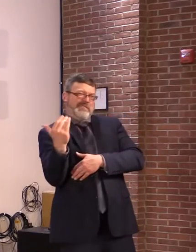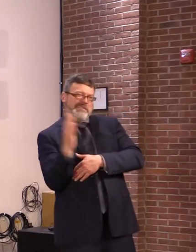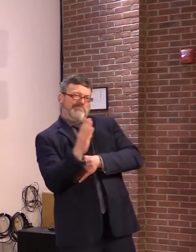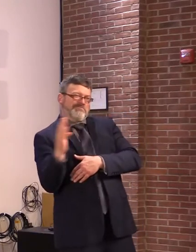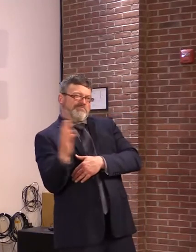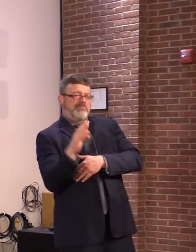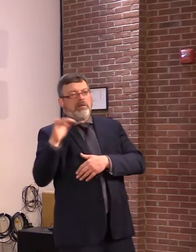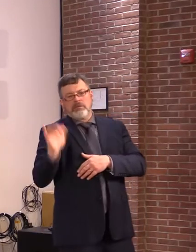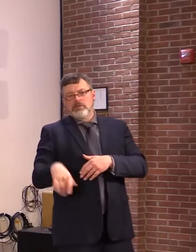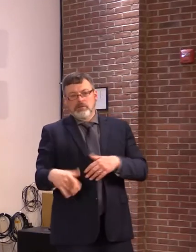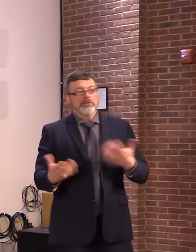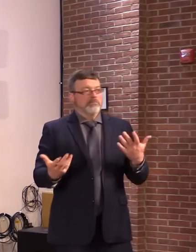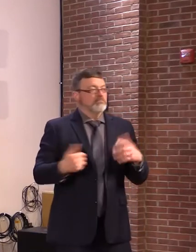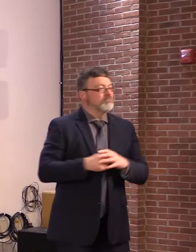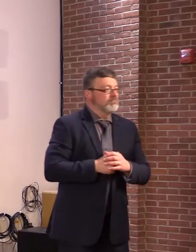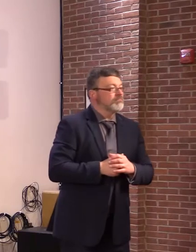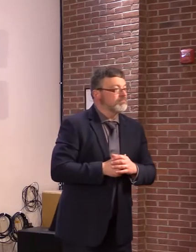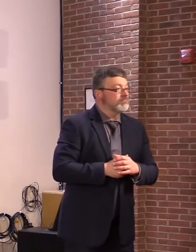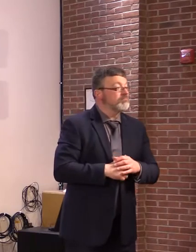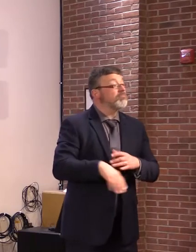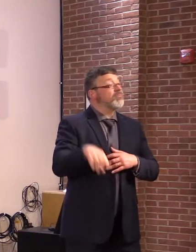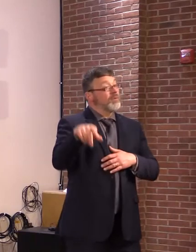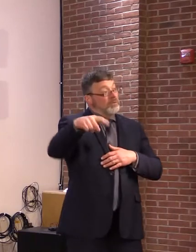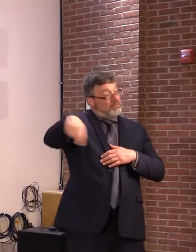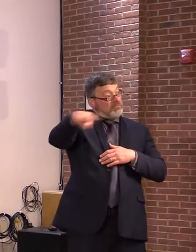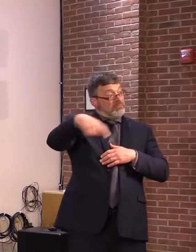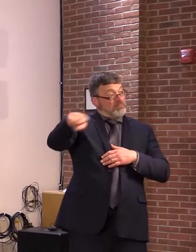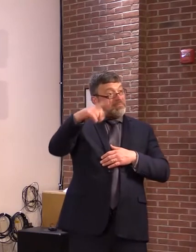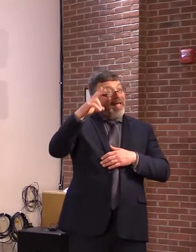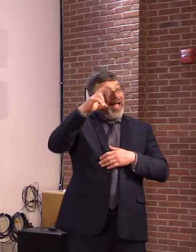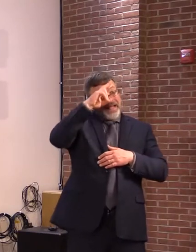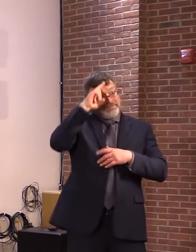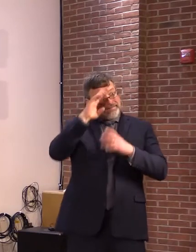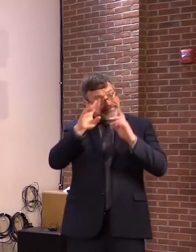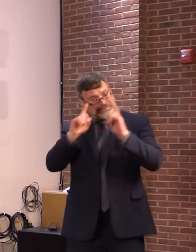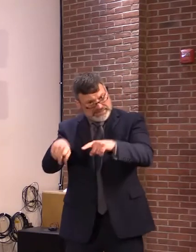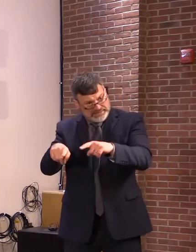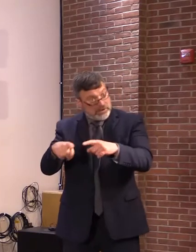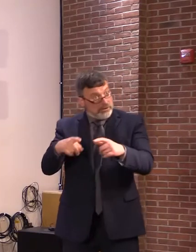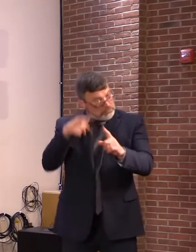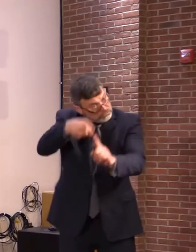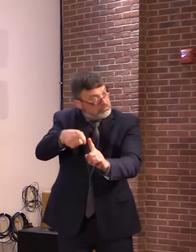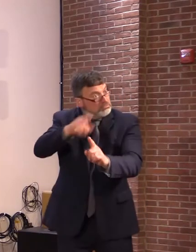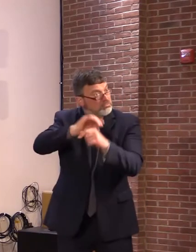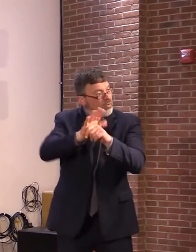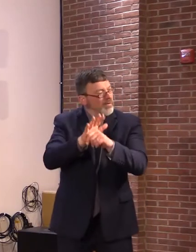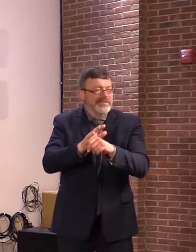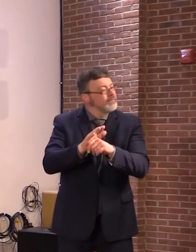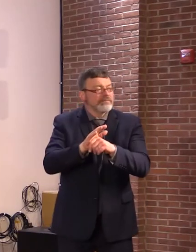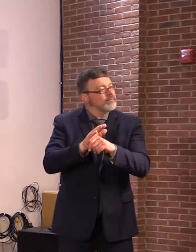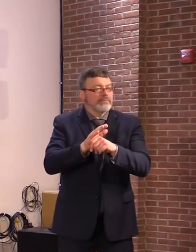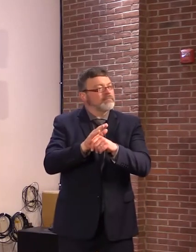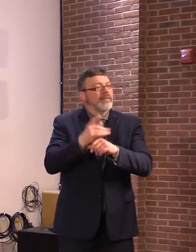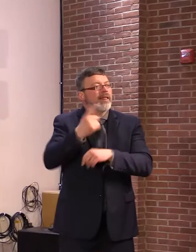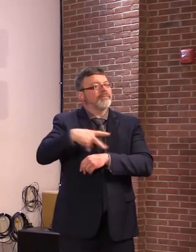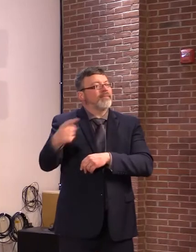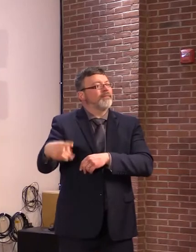for conditions other than COVID. And this includes those in our ICUs.